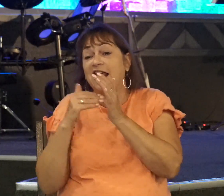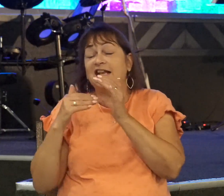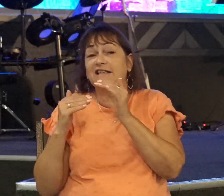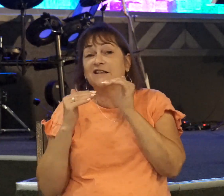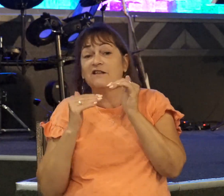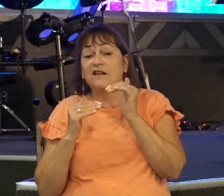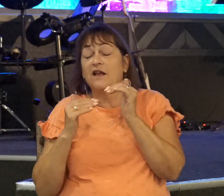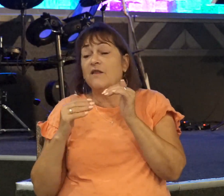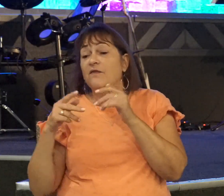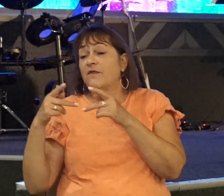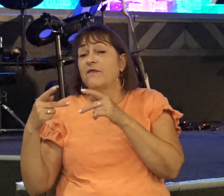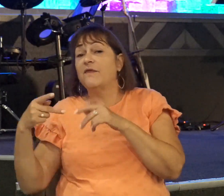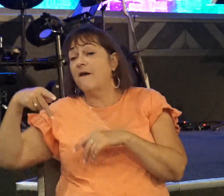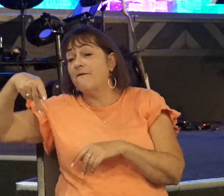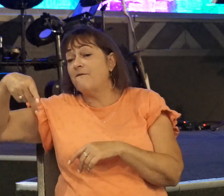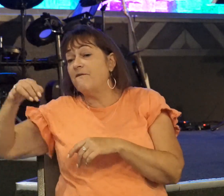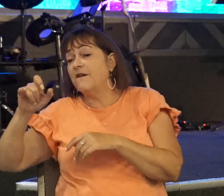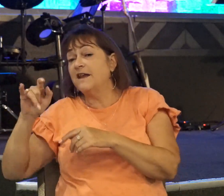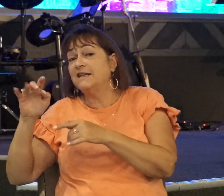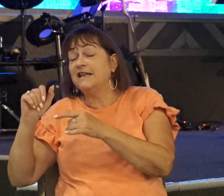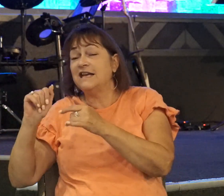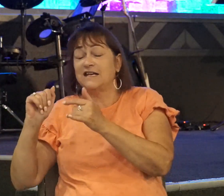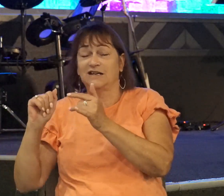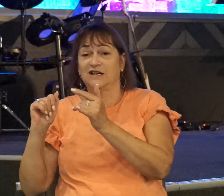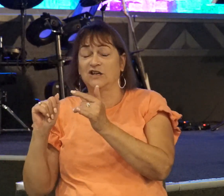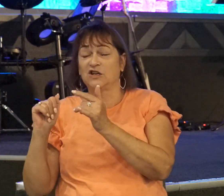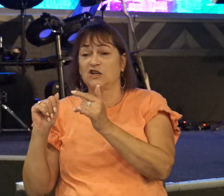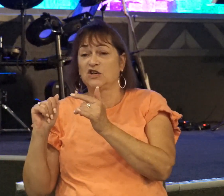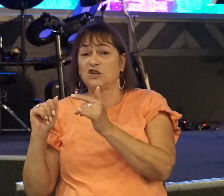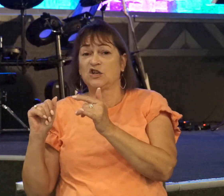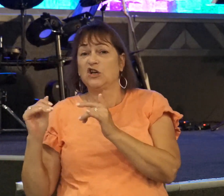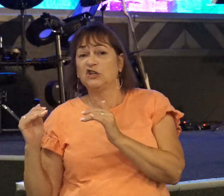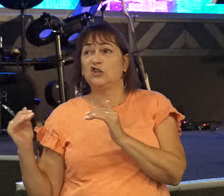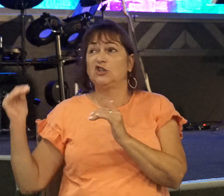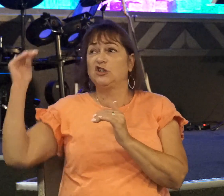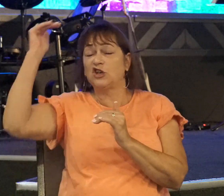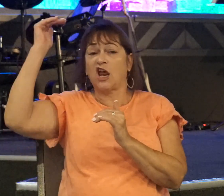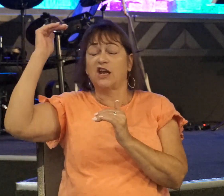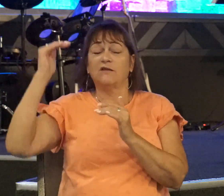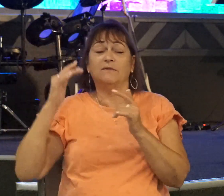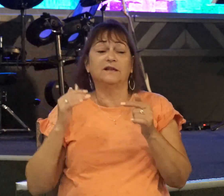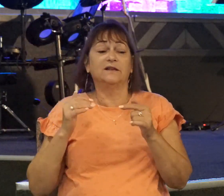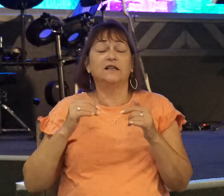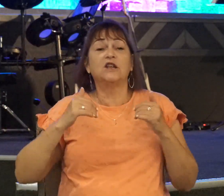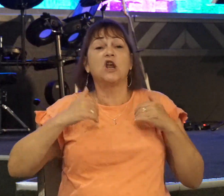this young shepherd boy showed up to give his brothers on the front line some food.